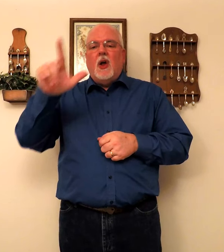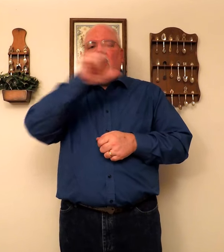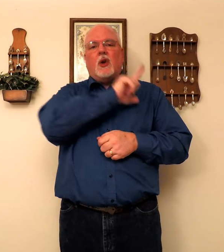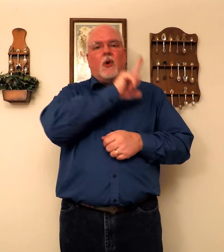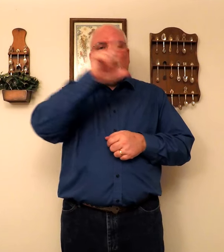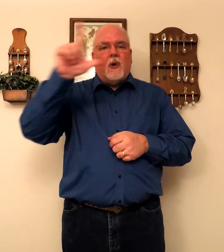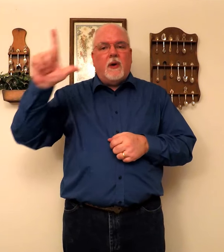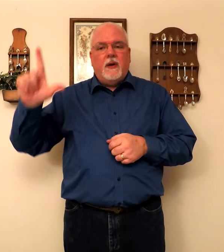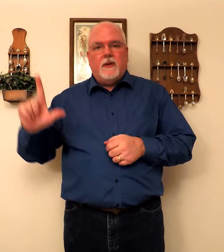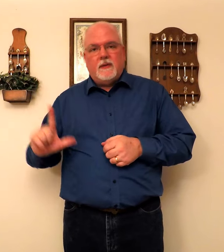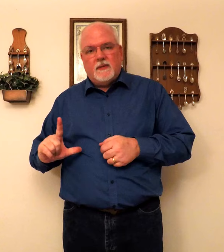Lord.